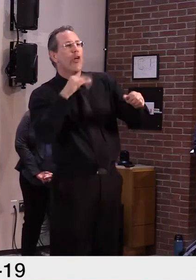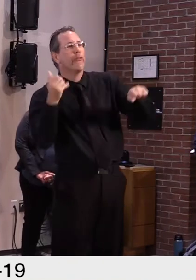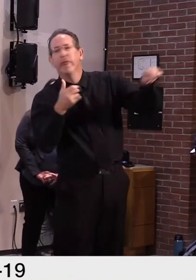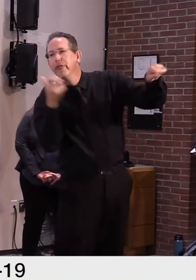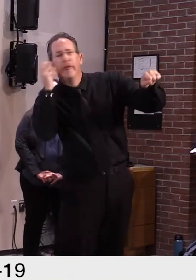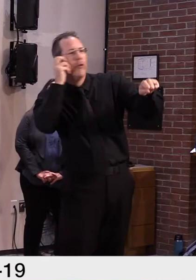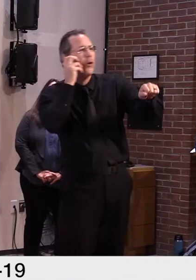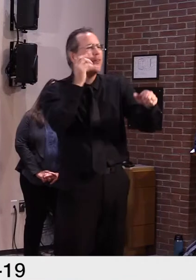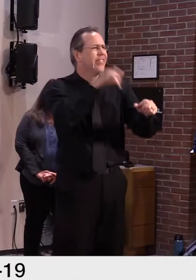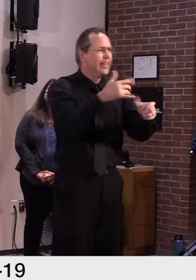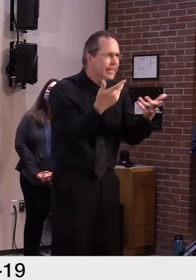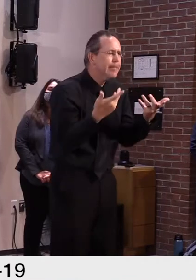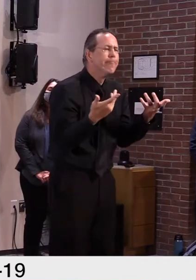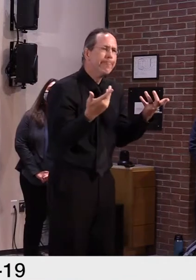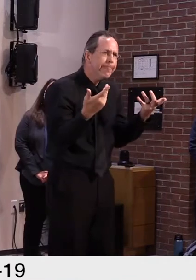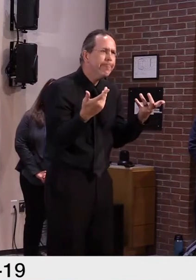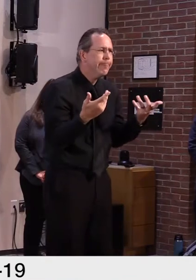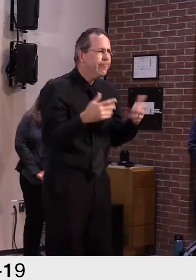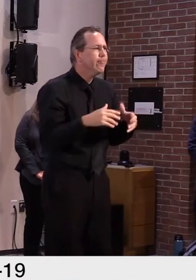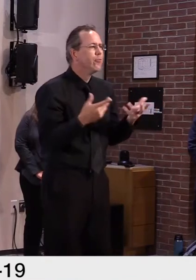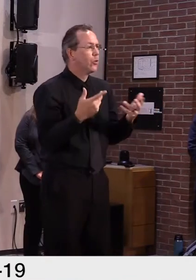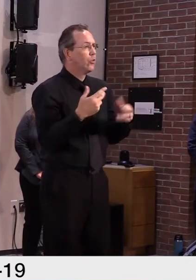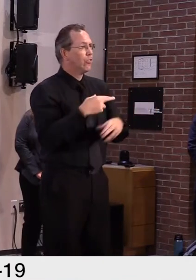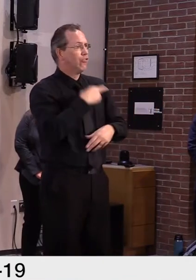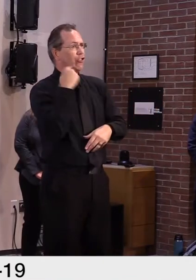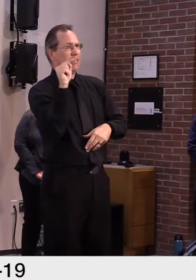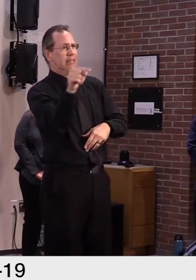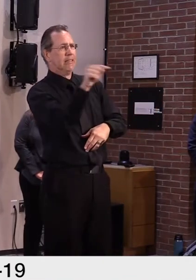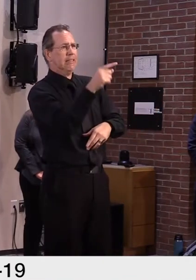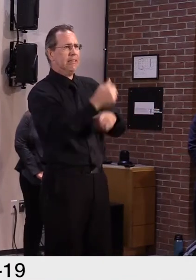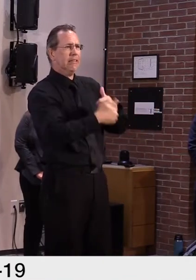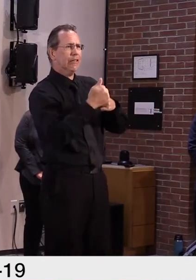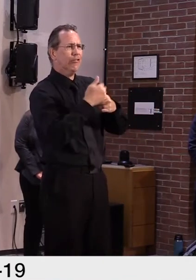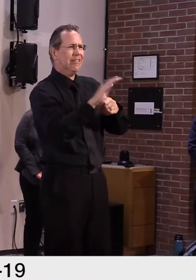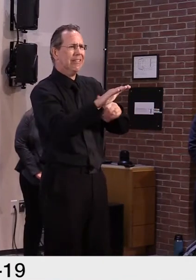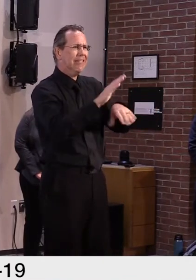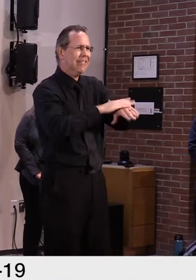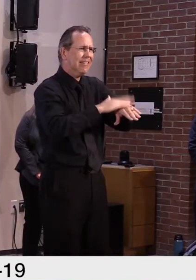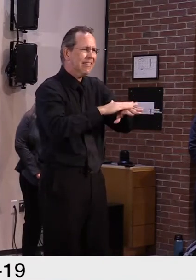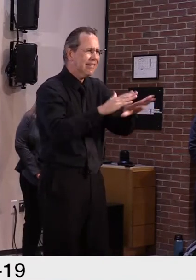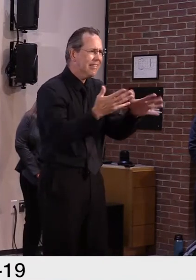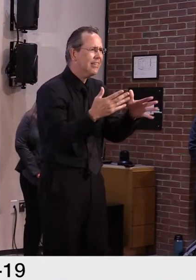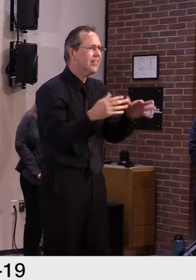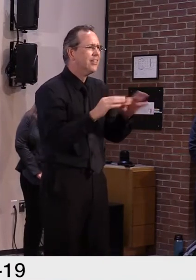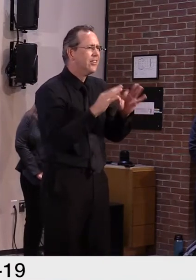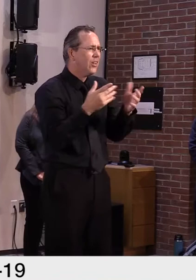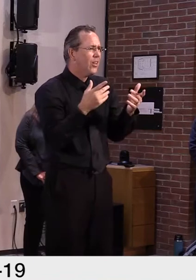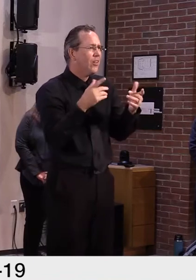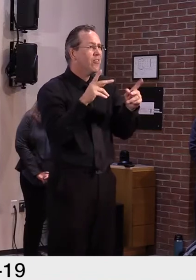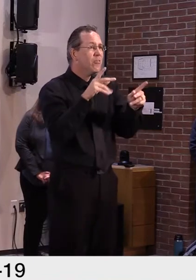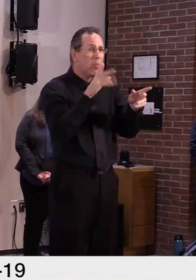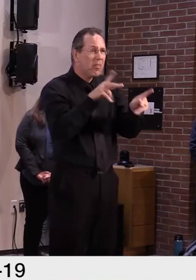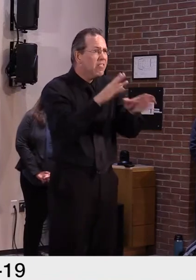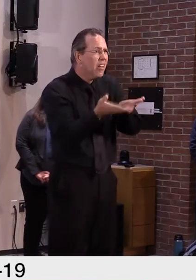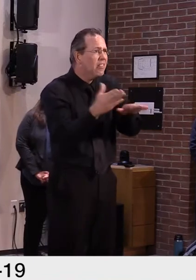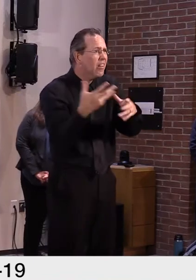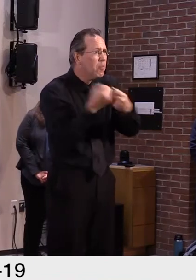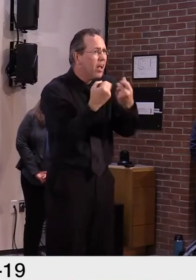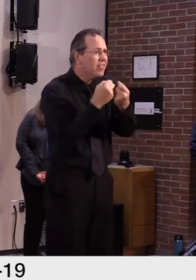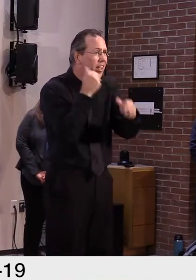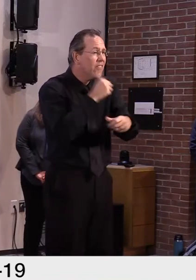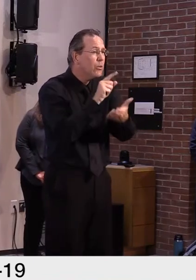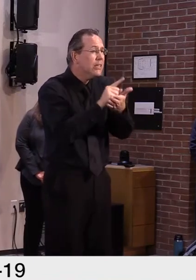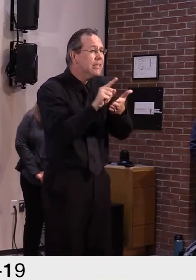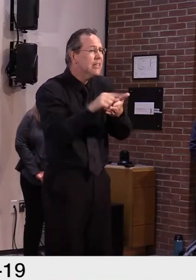someone else, an innocent victim on our highways. And prevention is key. You know, whether we talk about a vaccine